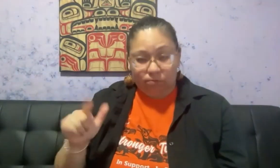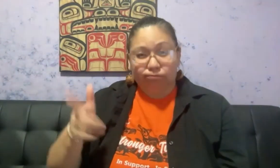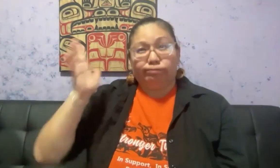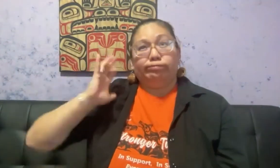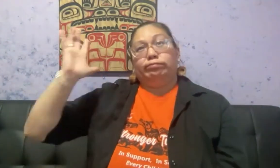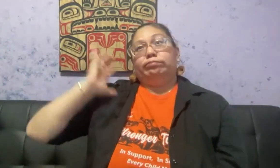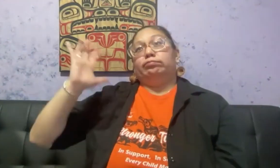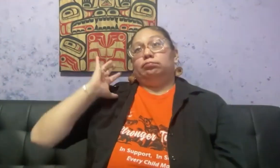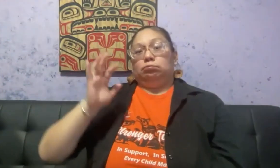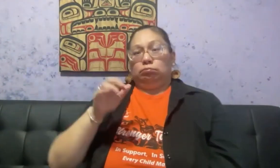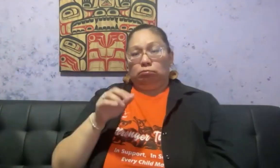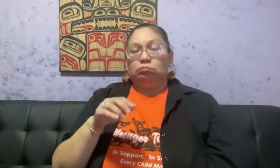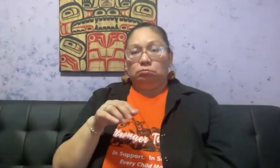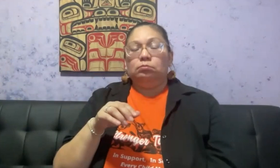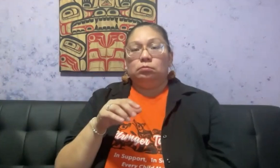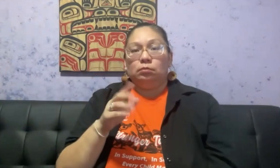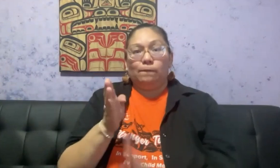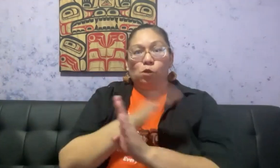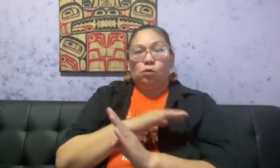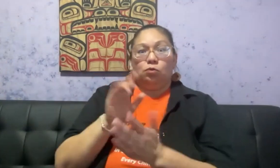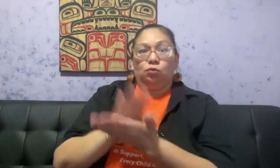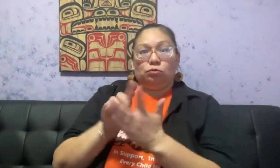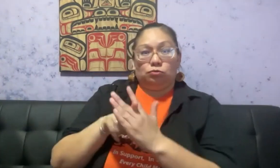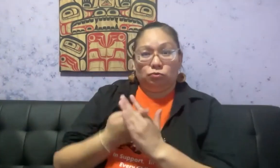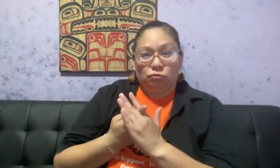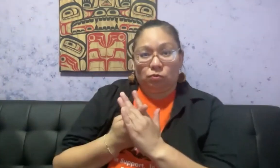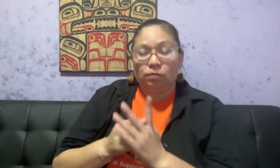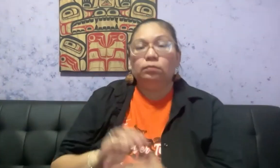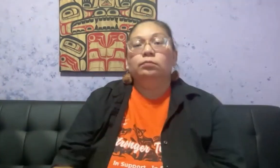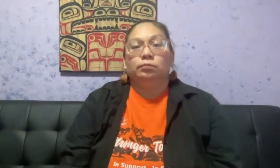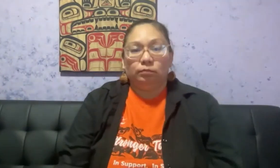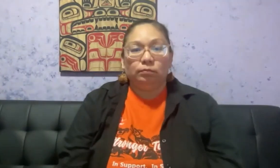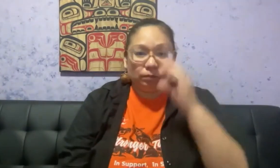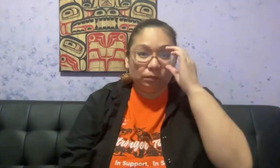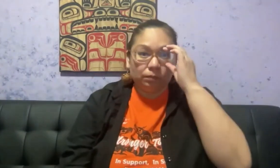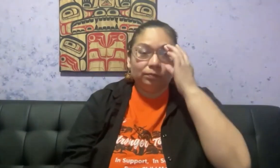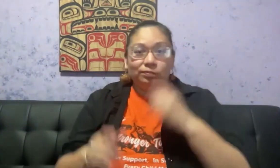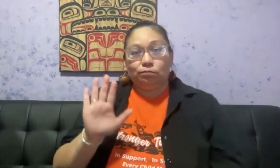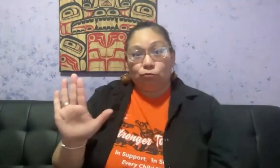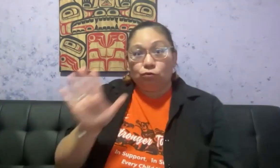So many years ago, when Phyllis was a little girl, just before entering school,